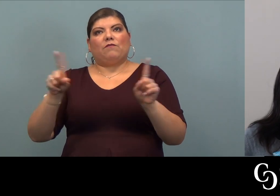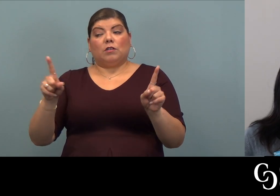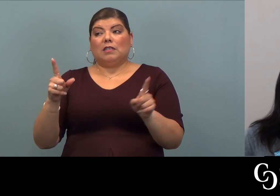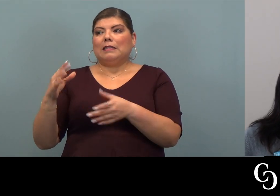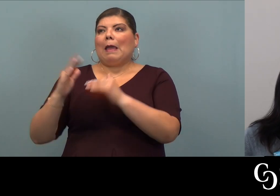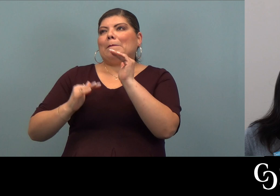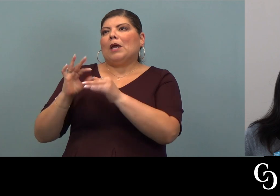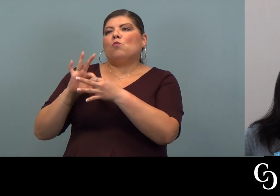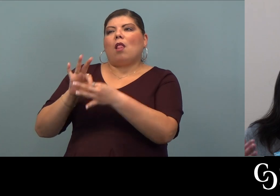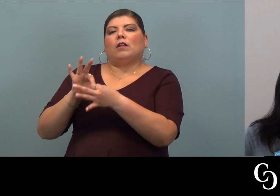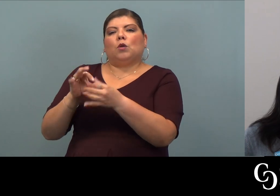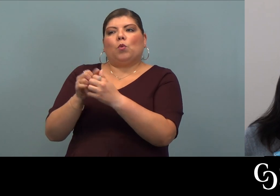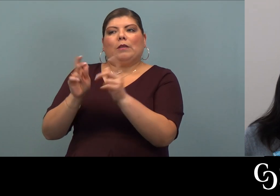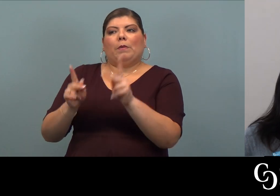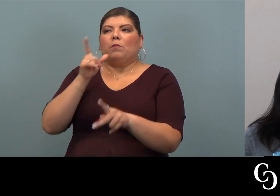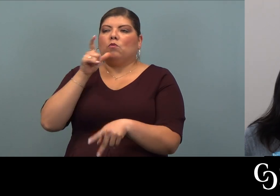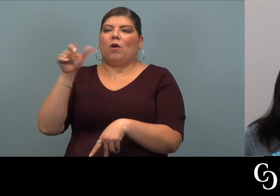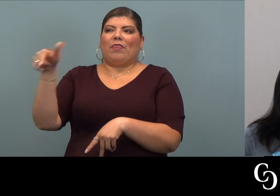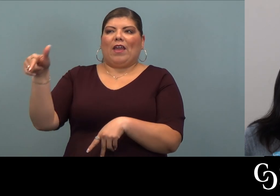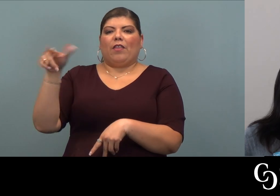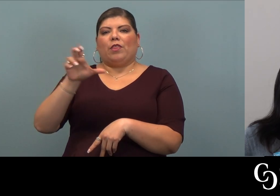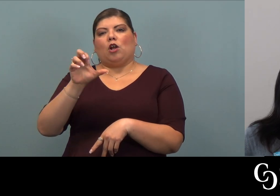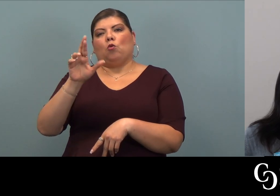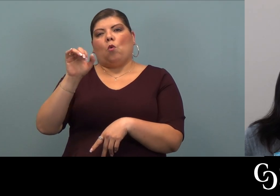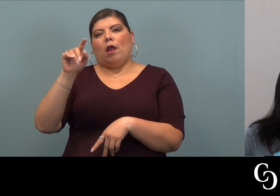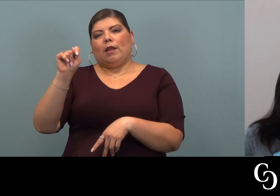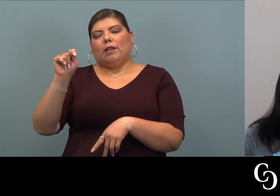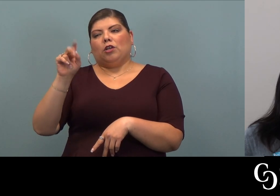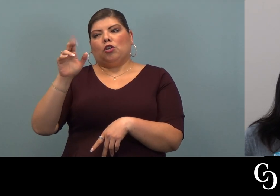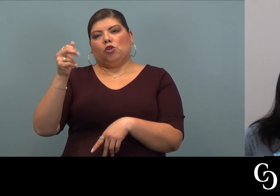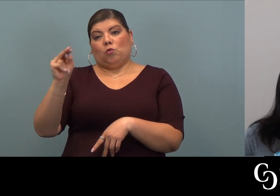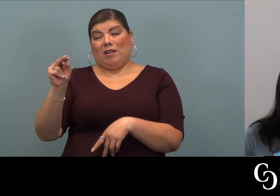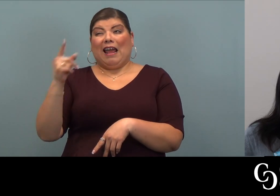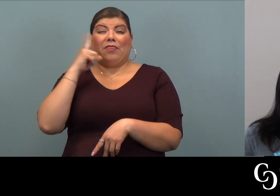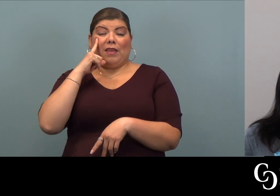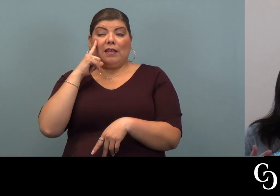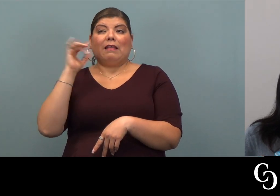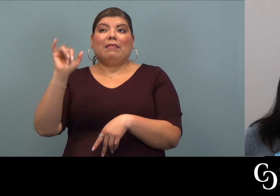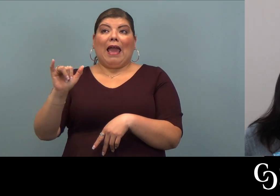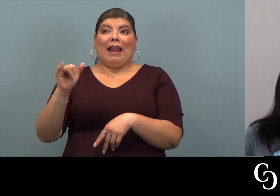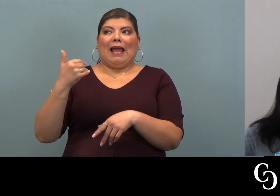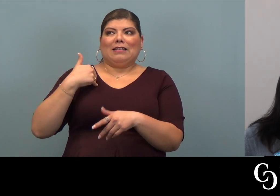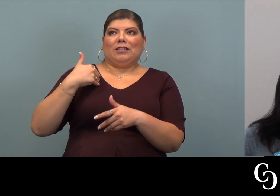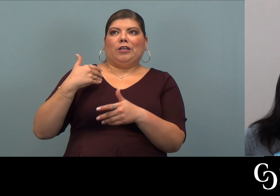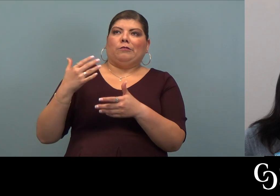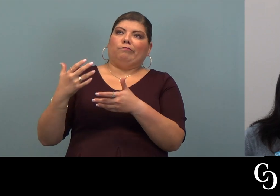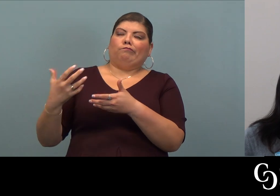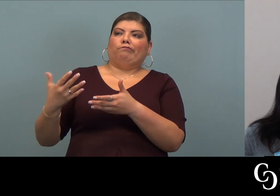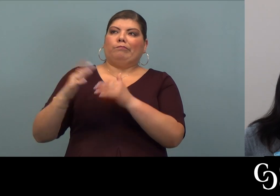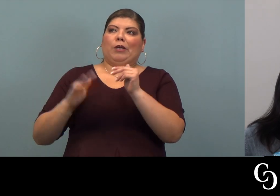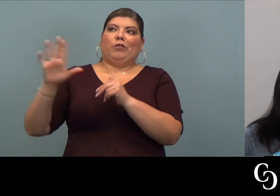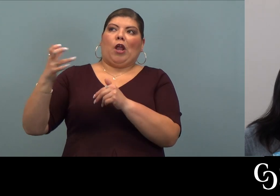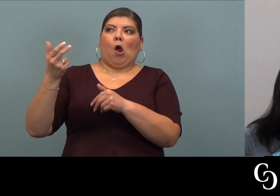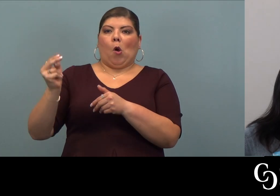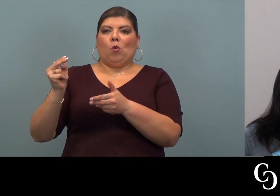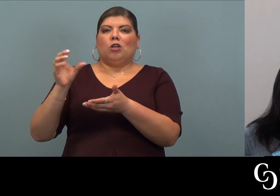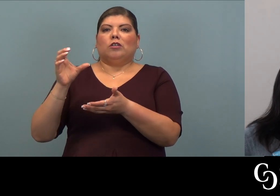They build relationships with the folks at the credit union. I think that has a lot to do with building their own social capital and